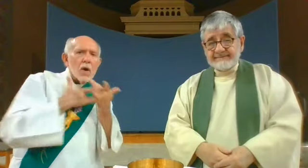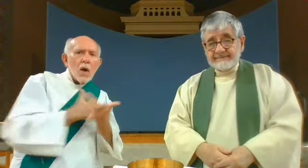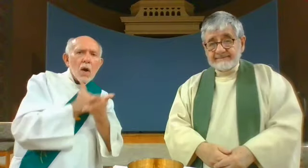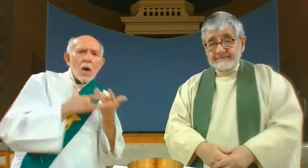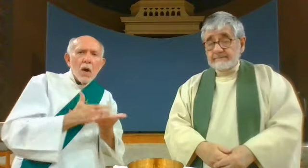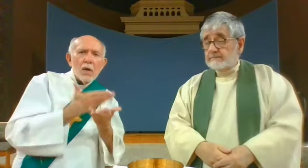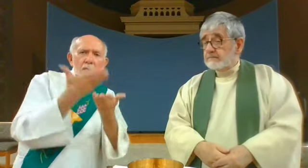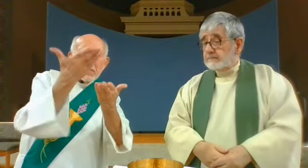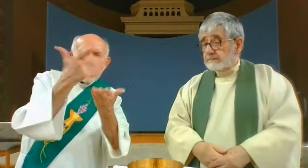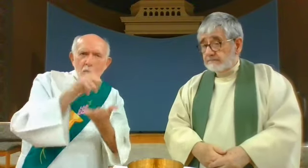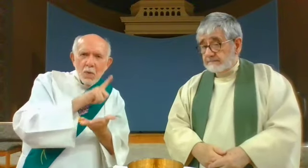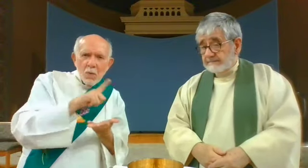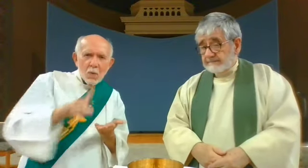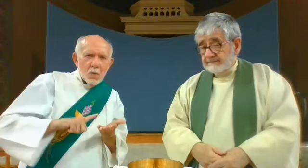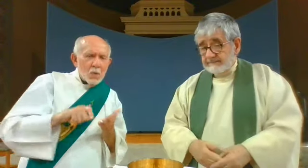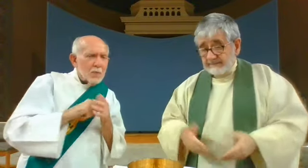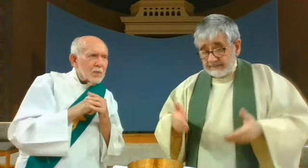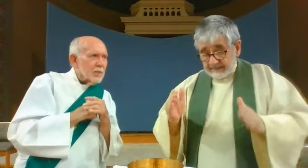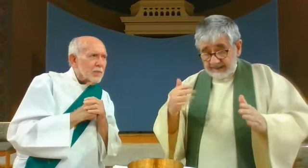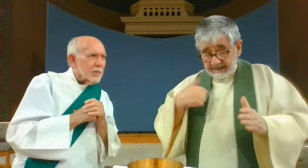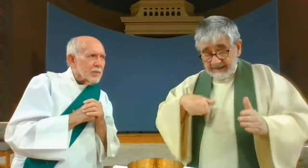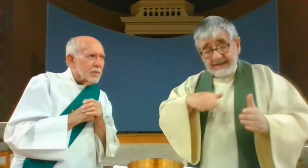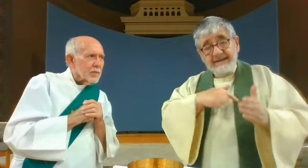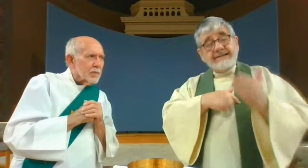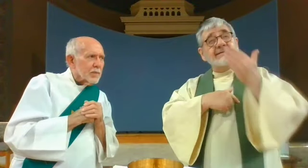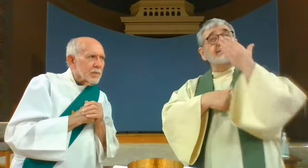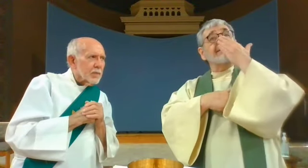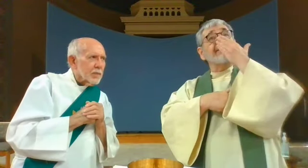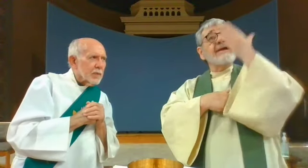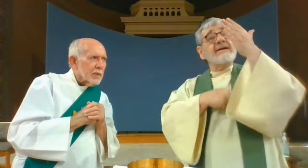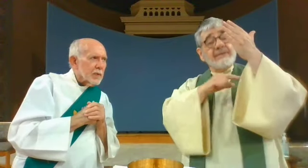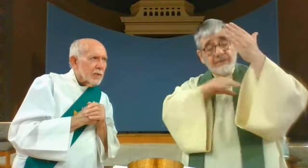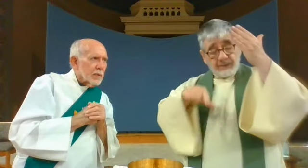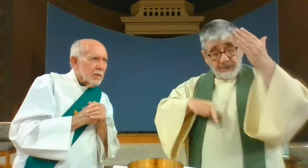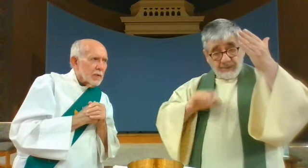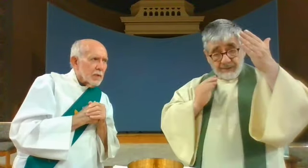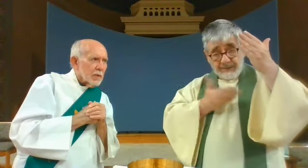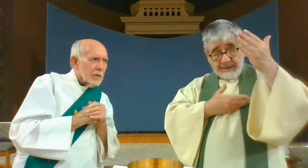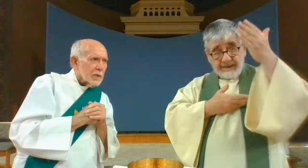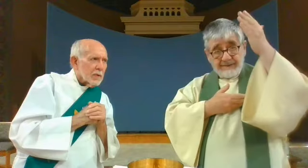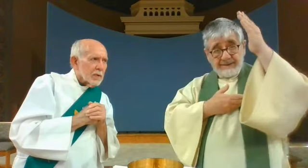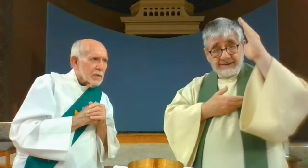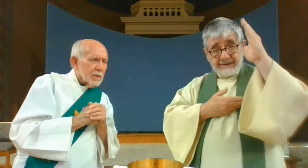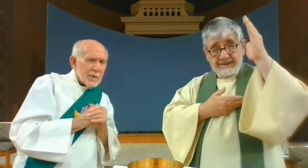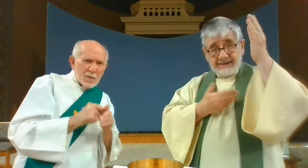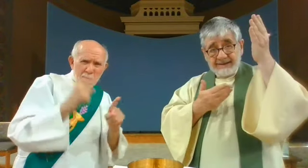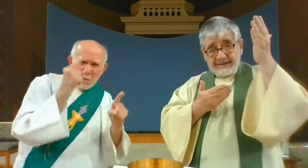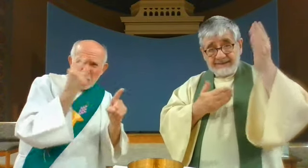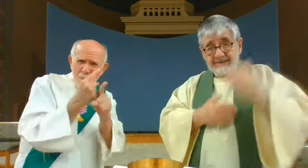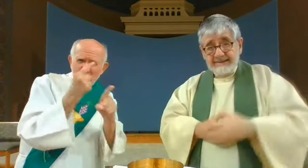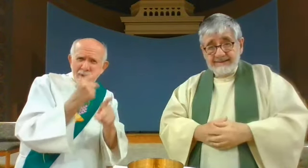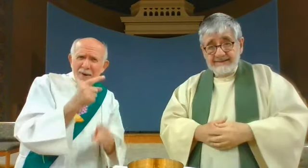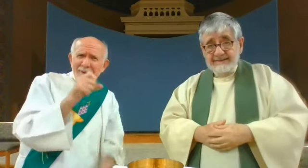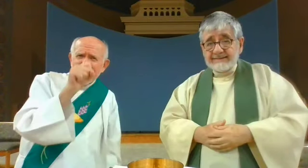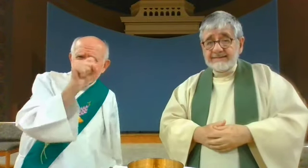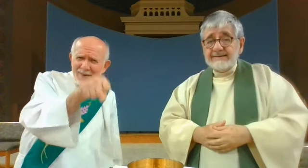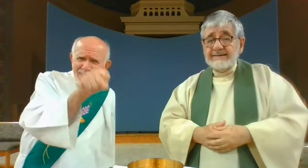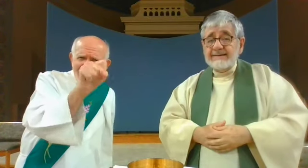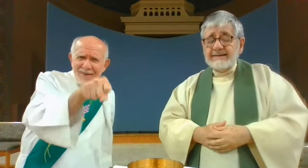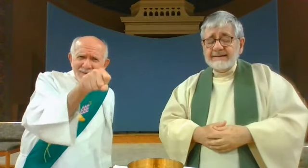Lord. Let us give thanks to the Lord. Lord, it is right and just. It